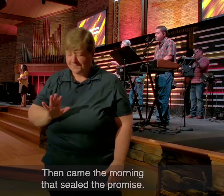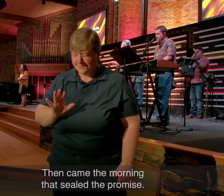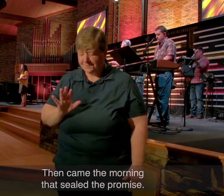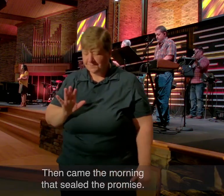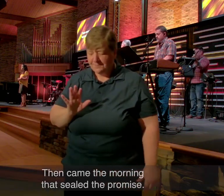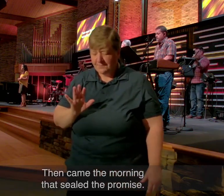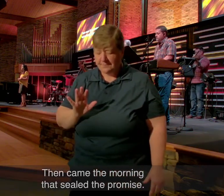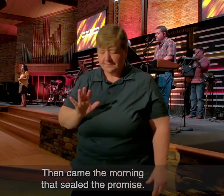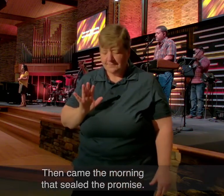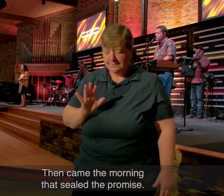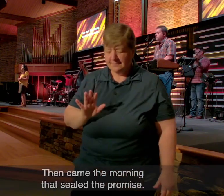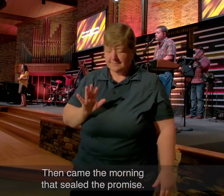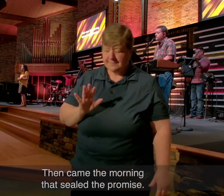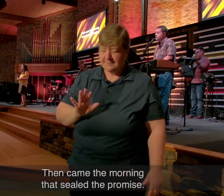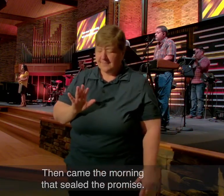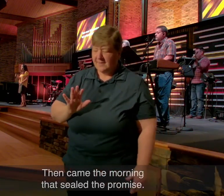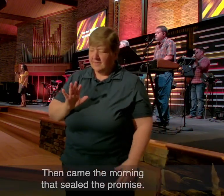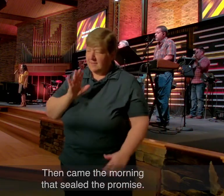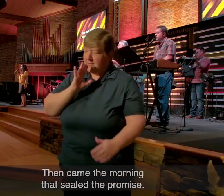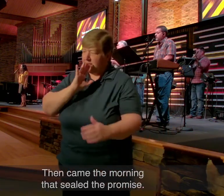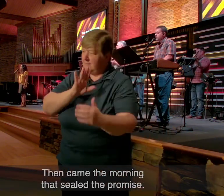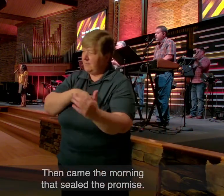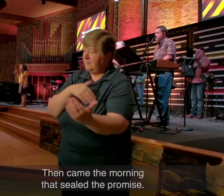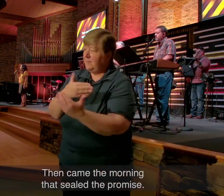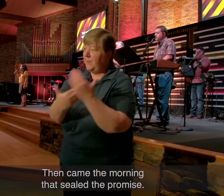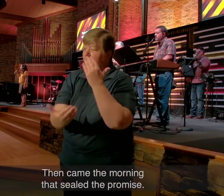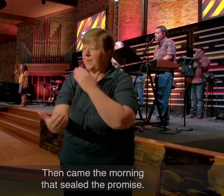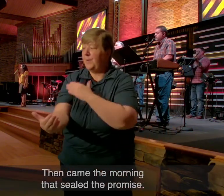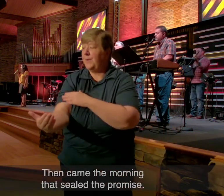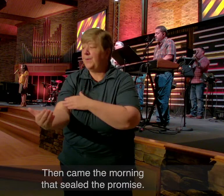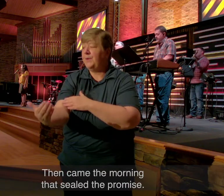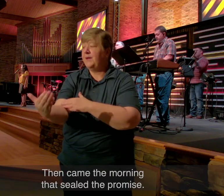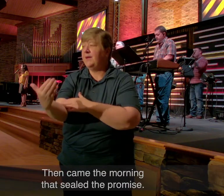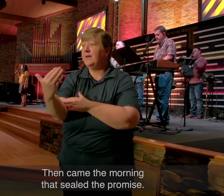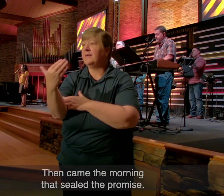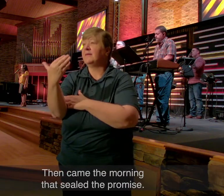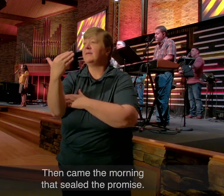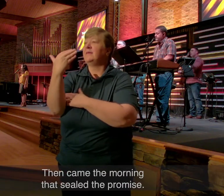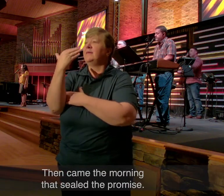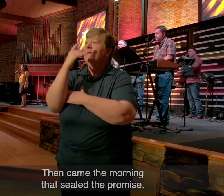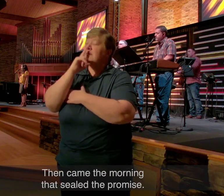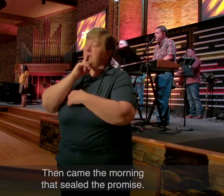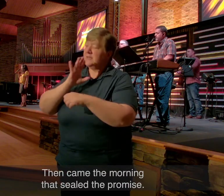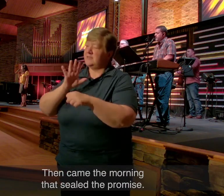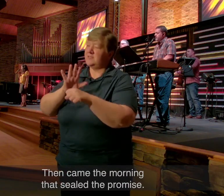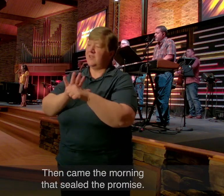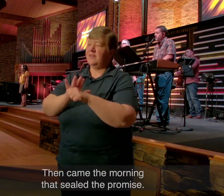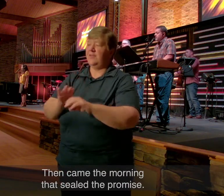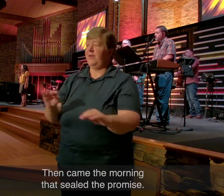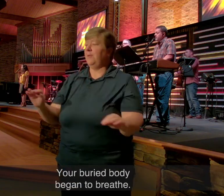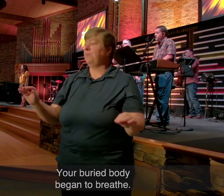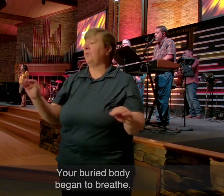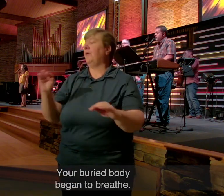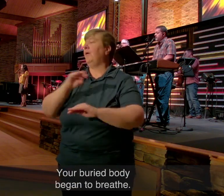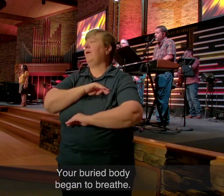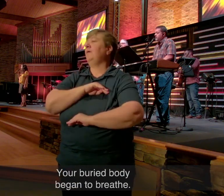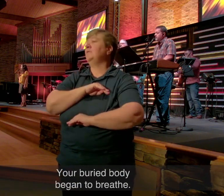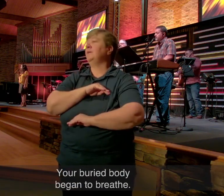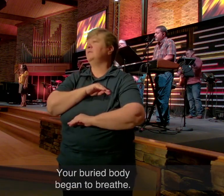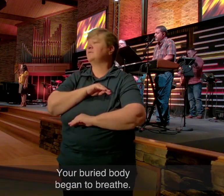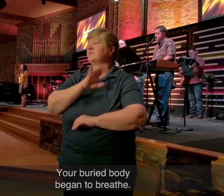Then Came The Morning That Sealed The Promise